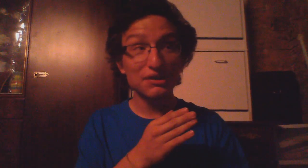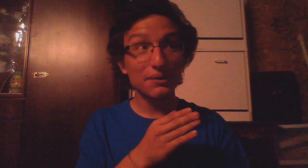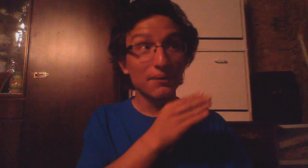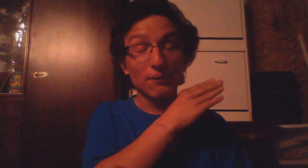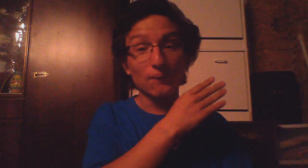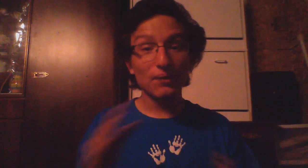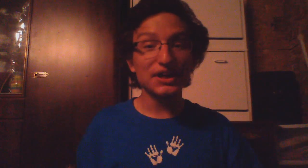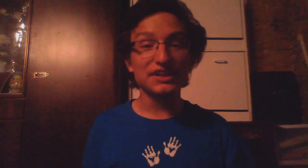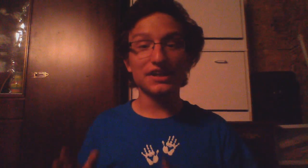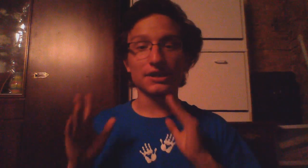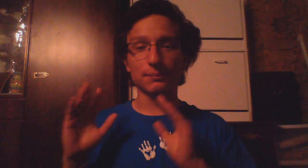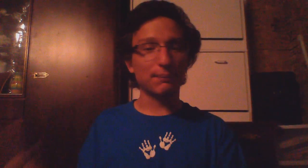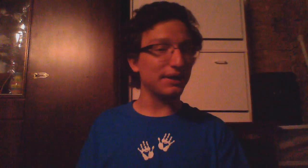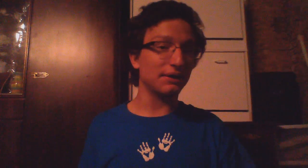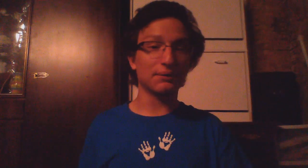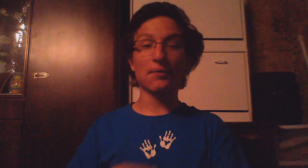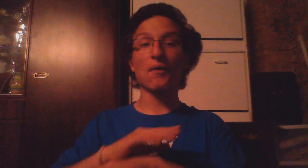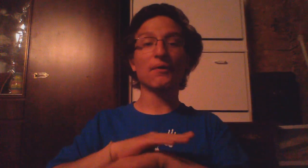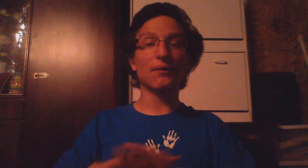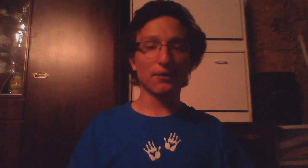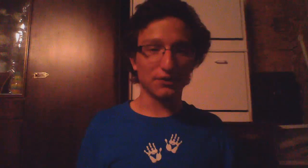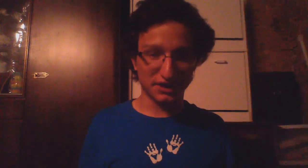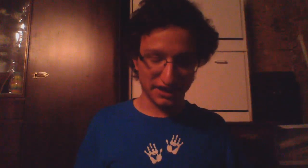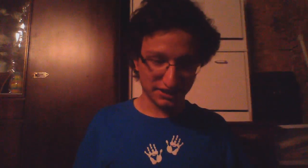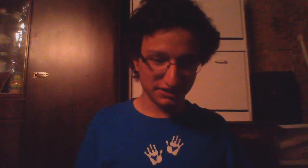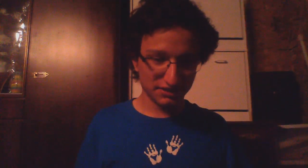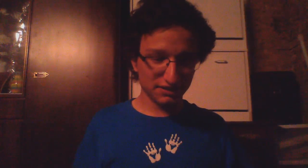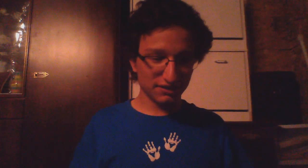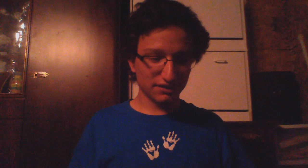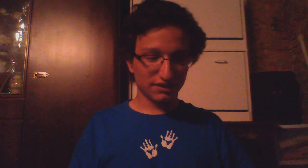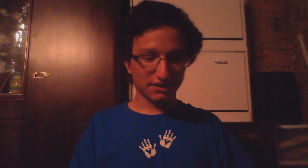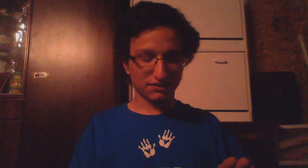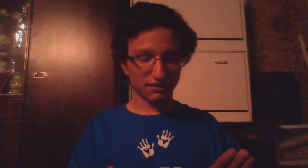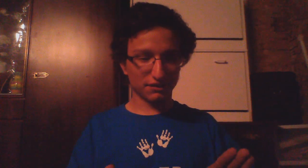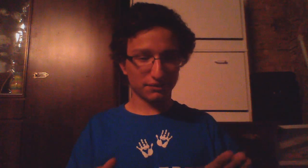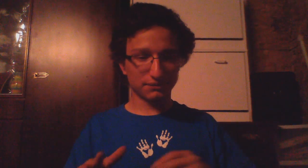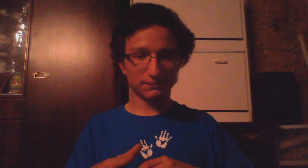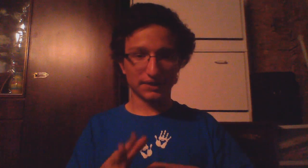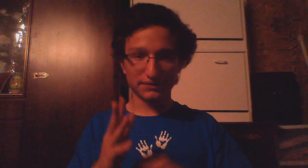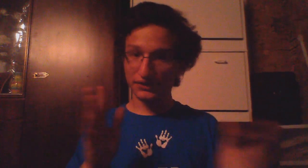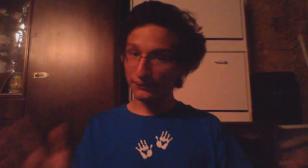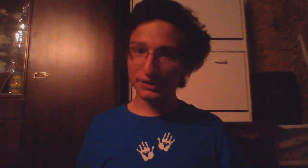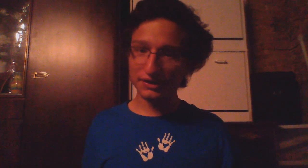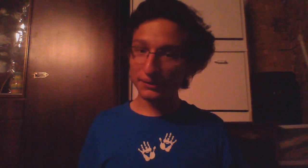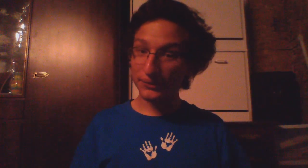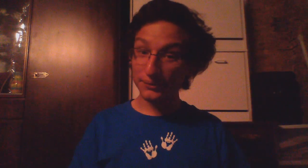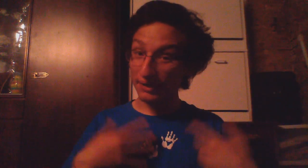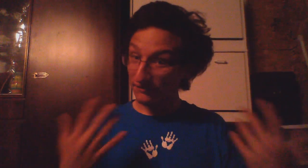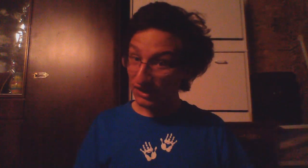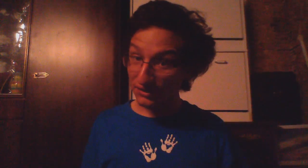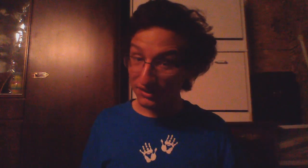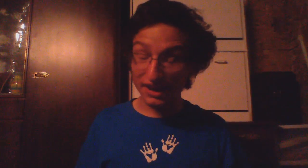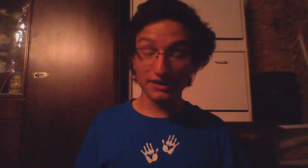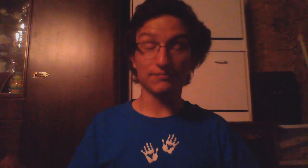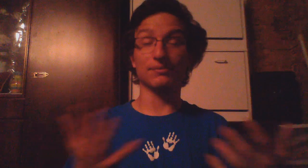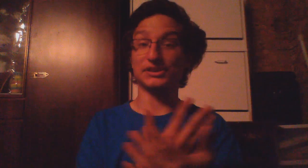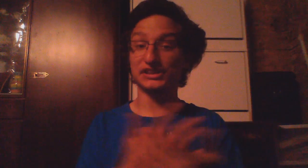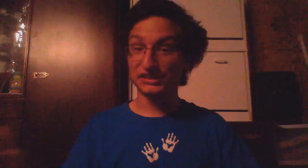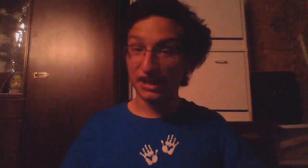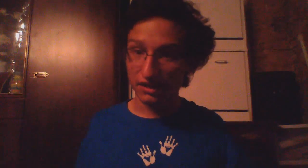wait and prepare all day so I'm gonna quickly go through what I've done today which is not